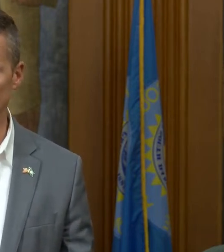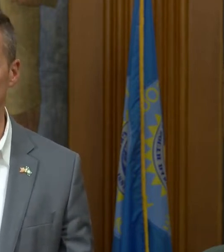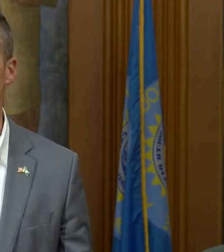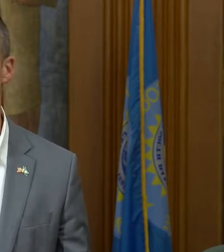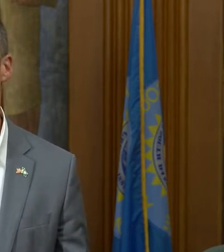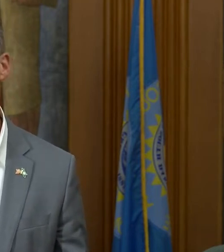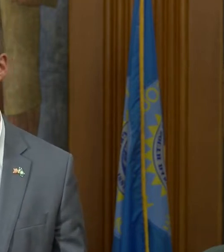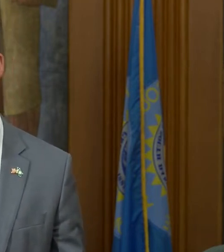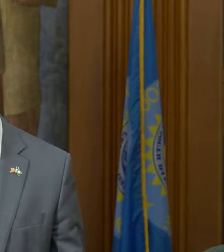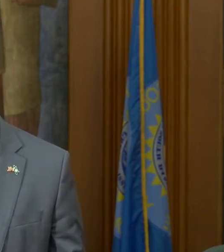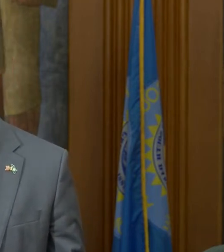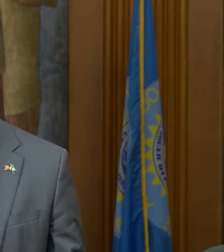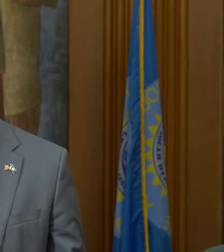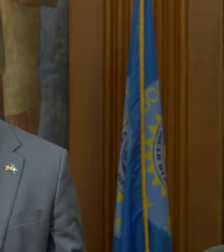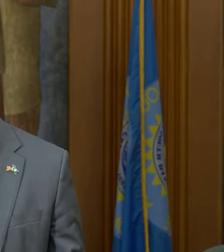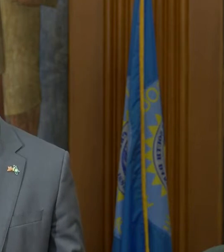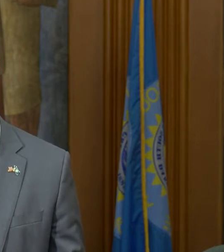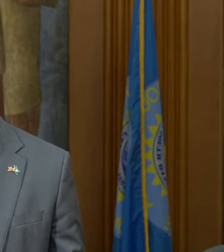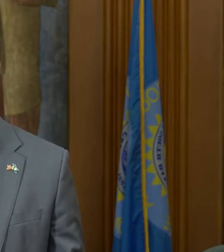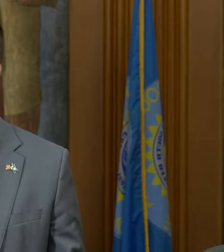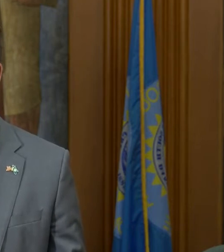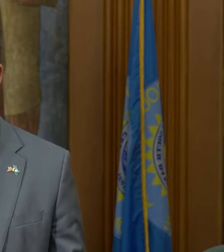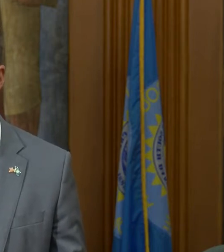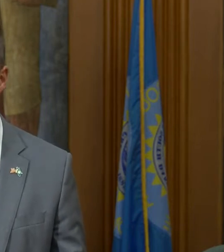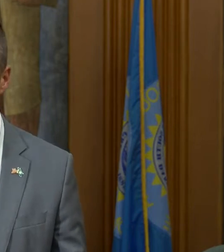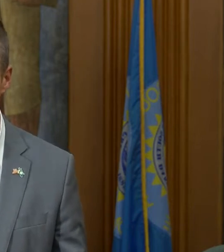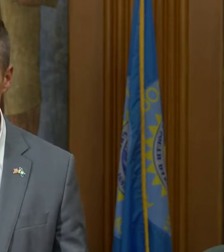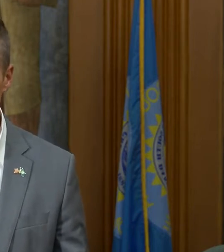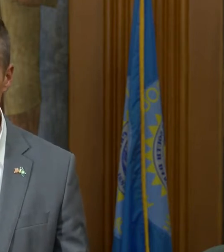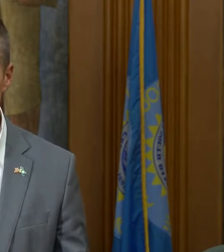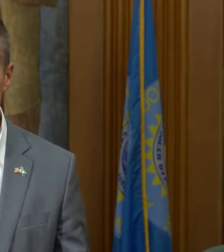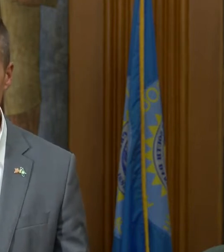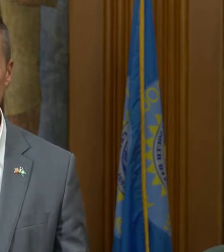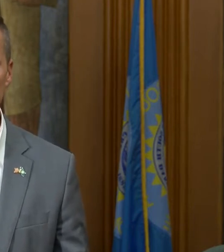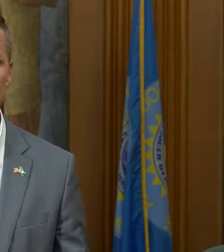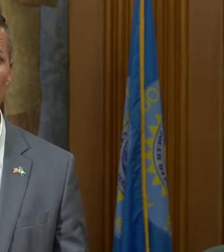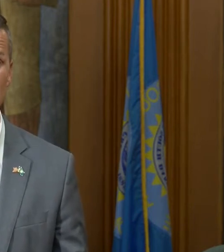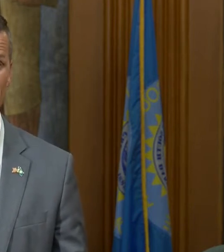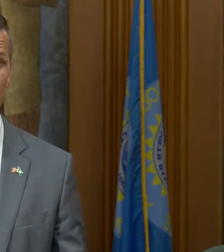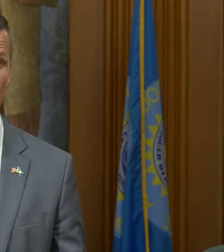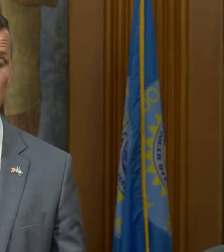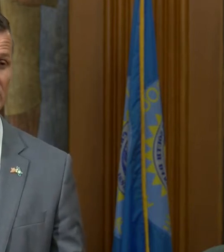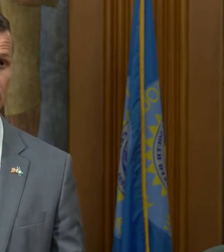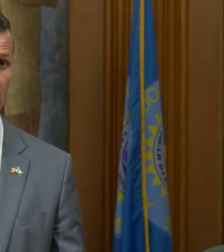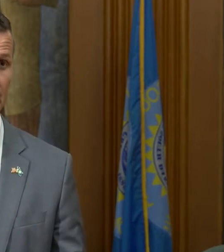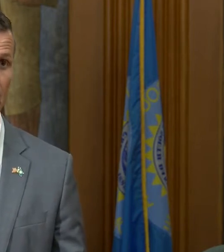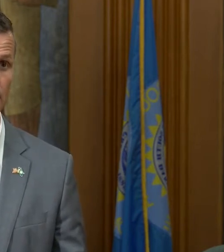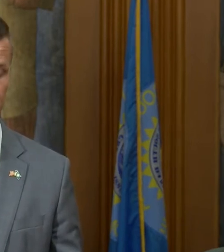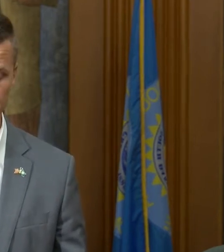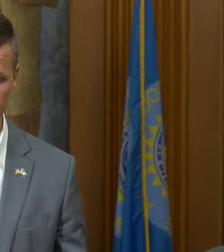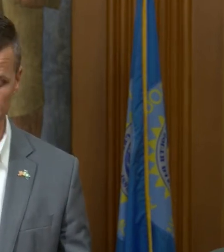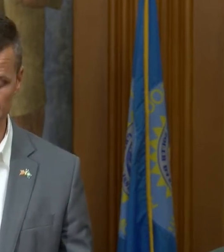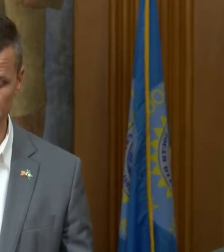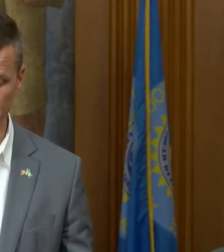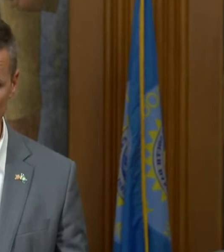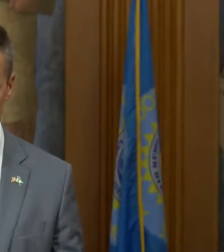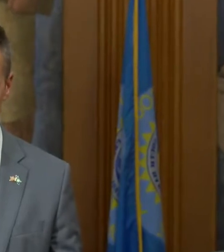expectation of residents. And I'm not just talking residents of Sioux Falls. I'm talking to our entire region right now.